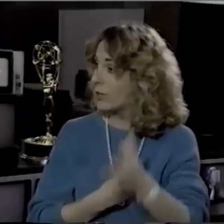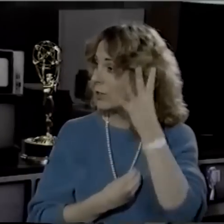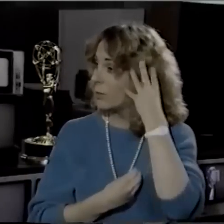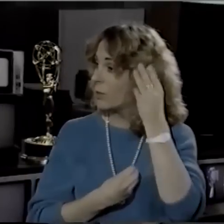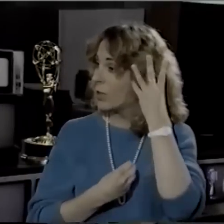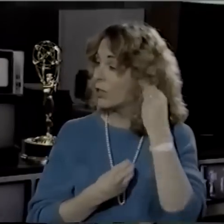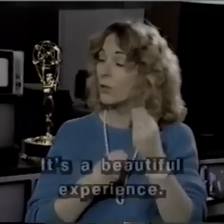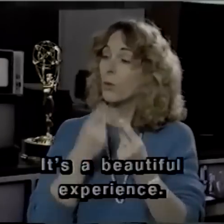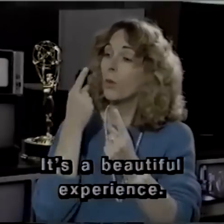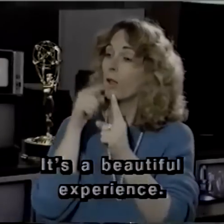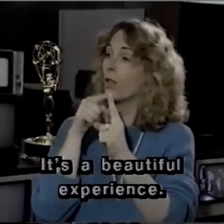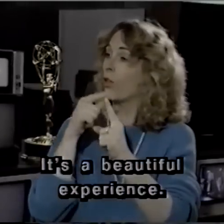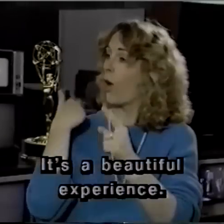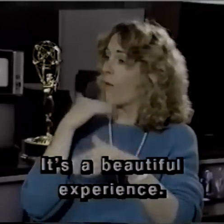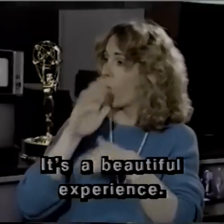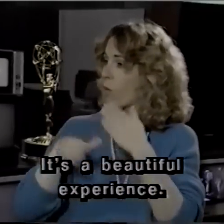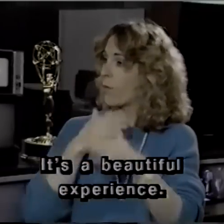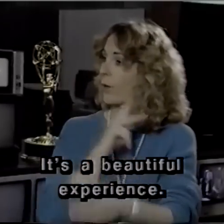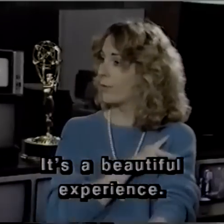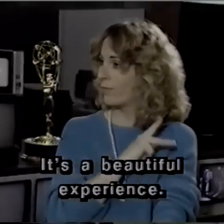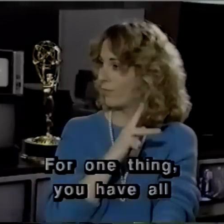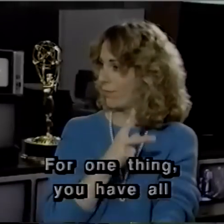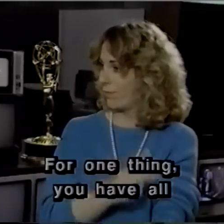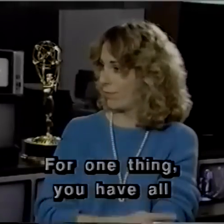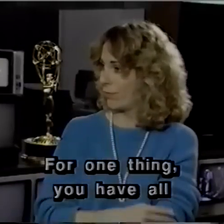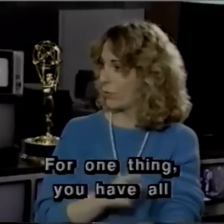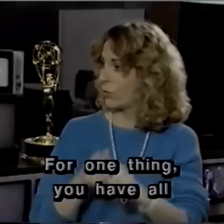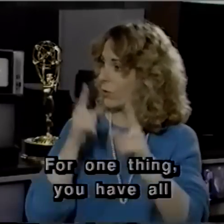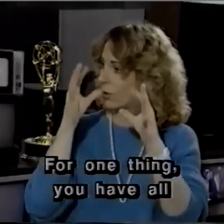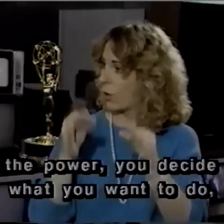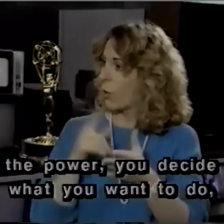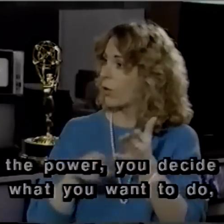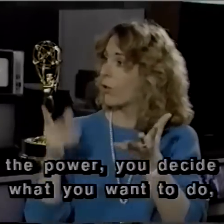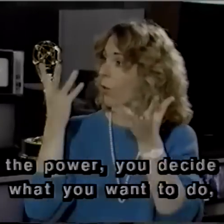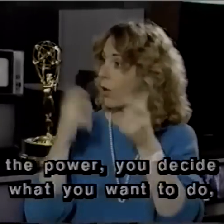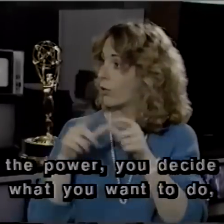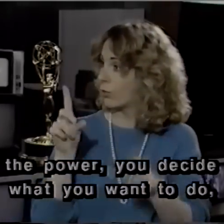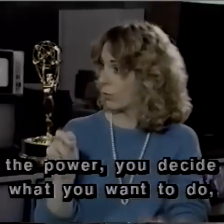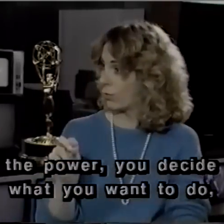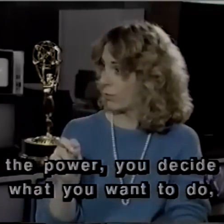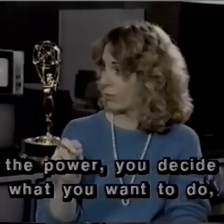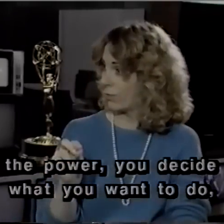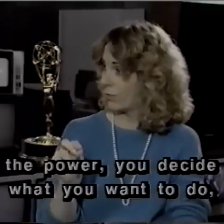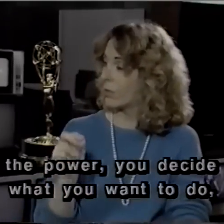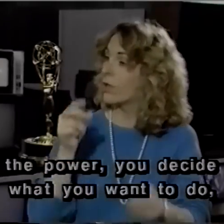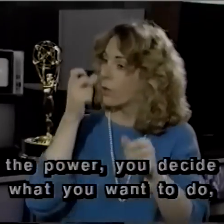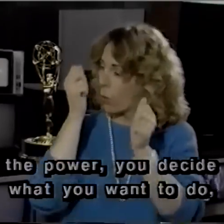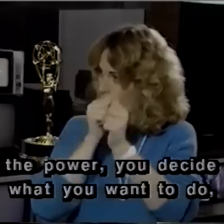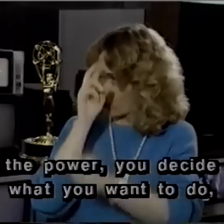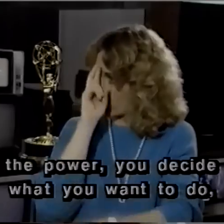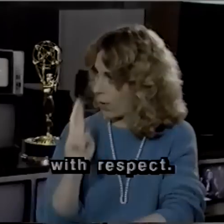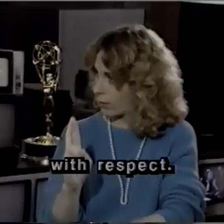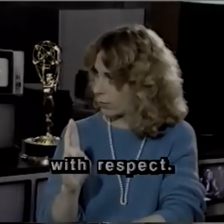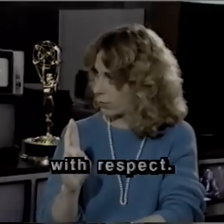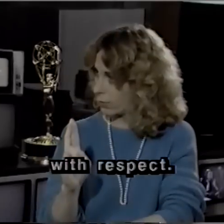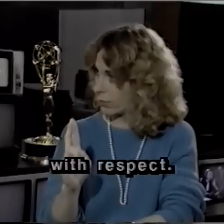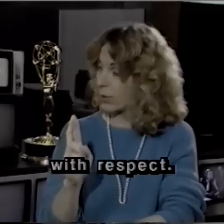It's a beautiful experience. For one thing, you have all the power. You decide what you want to do. With respect.